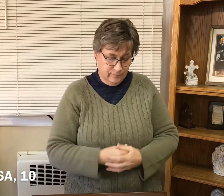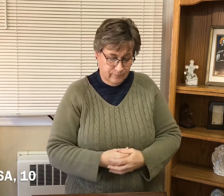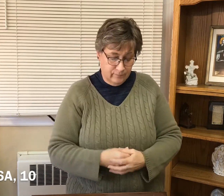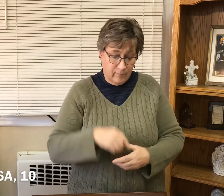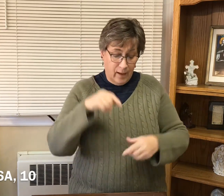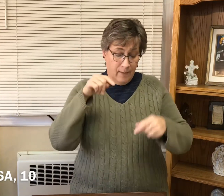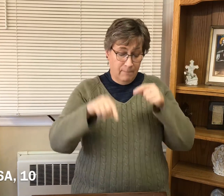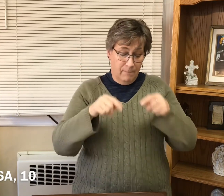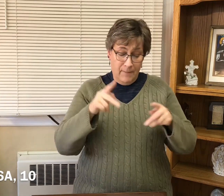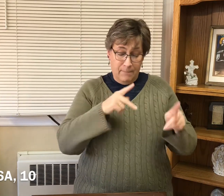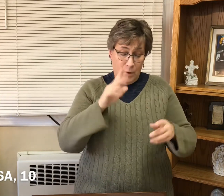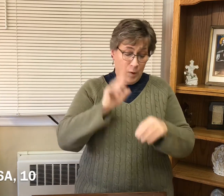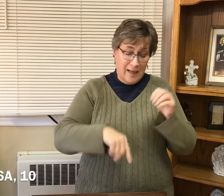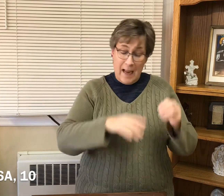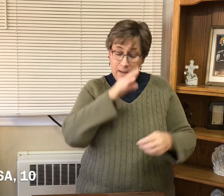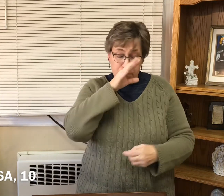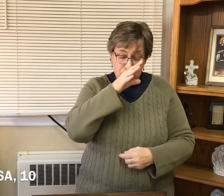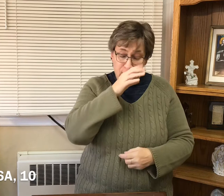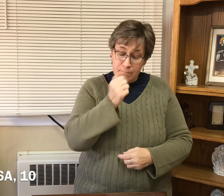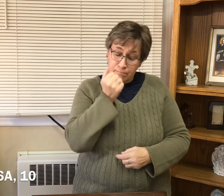Then the tongue of the mute will sing.